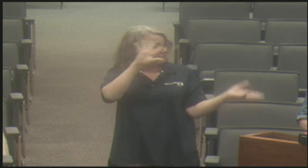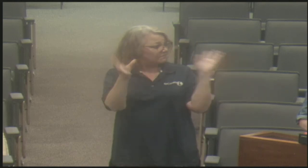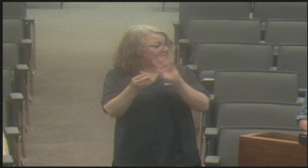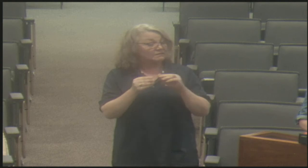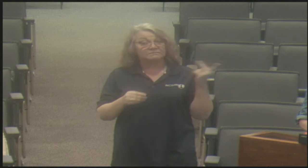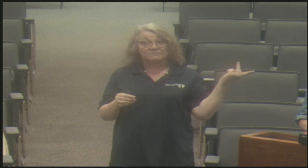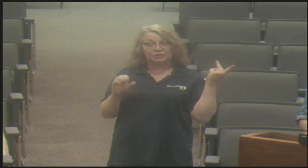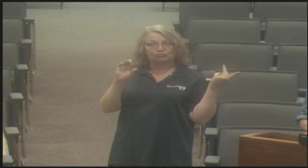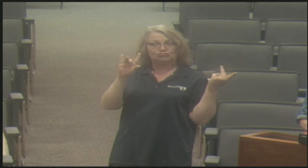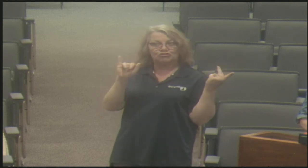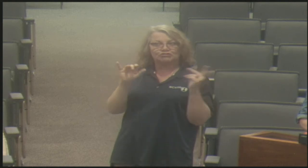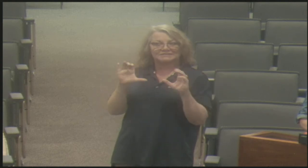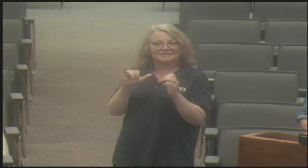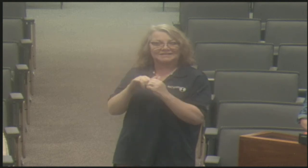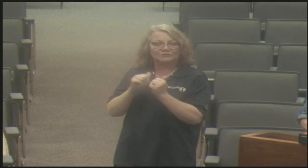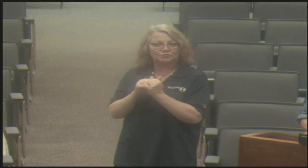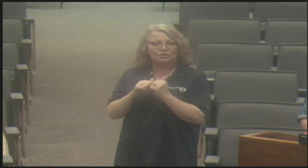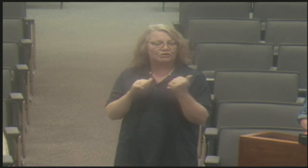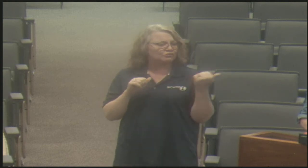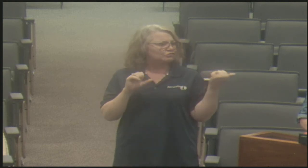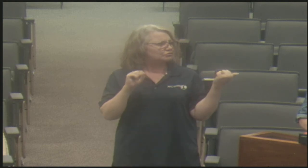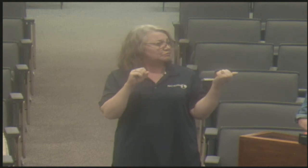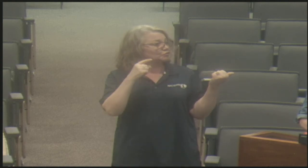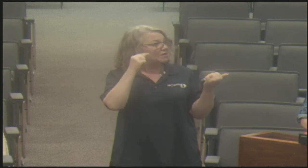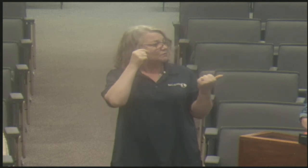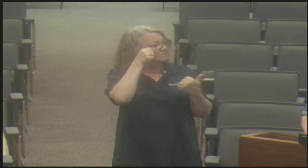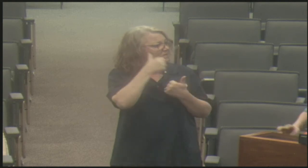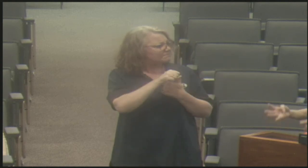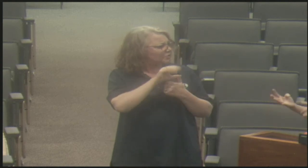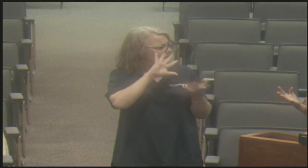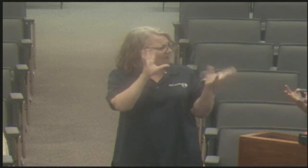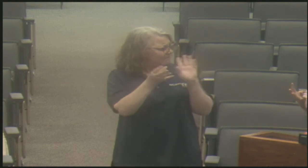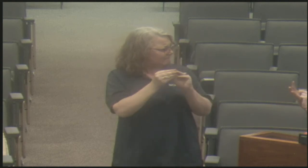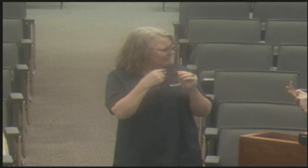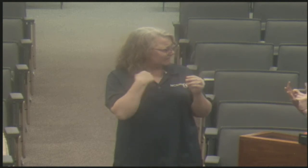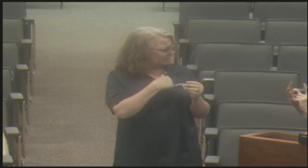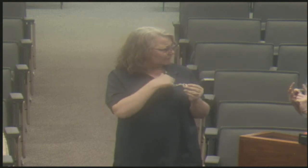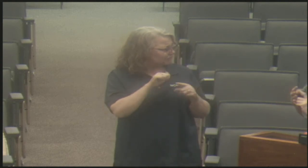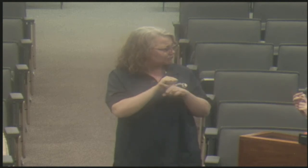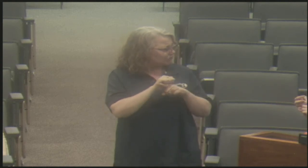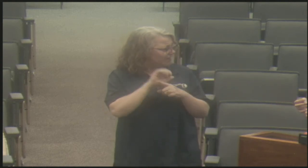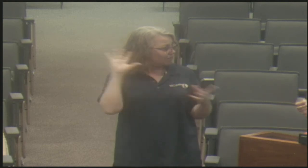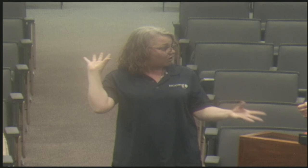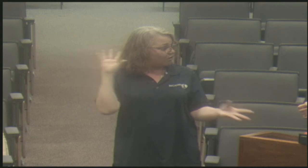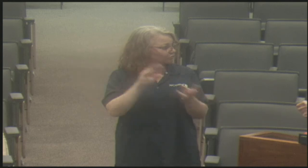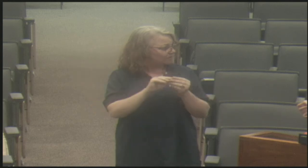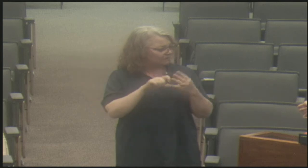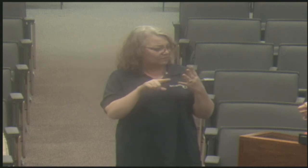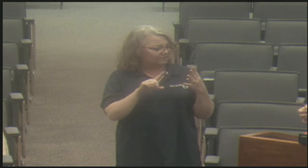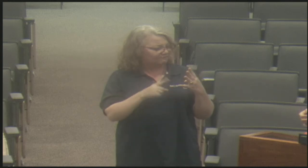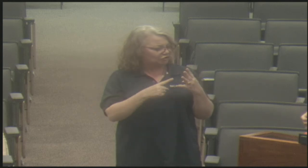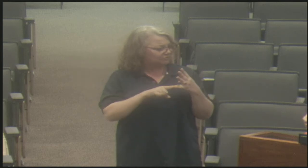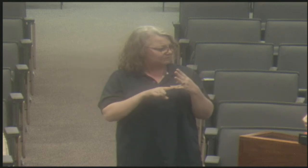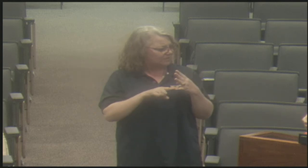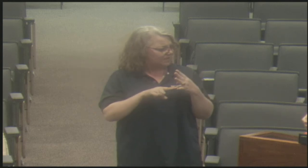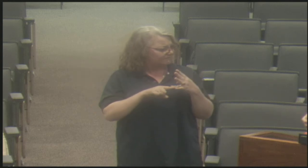sign up. I think all in all, uh, Carly and I, and we partner in our training and I want to say we have